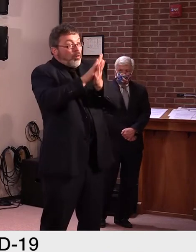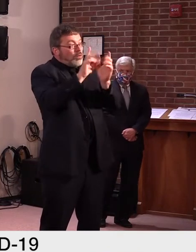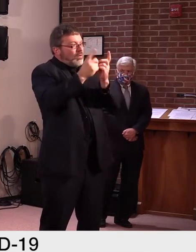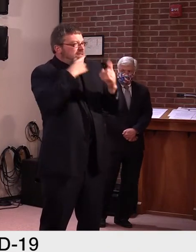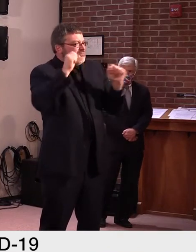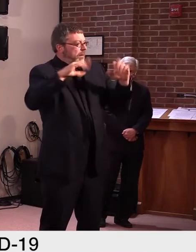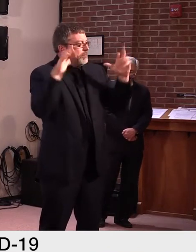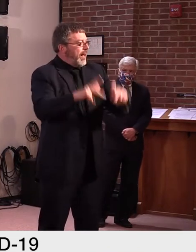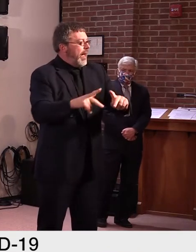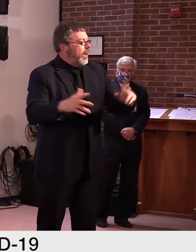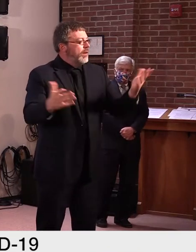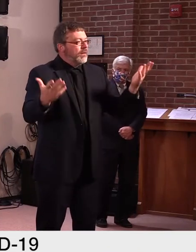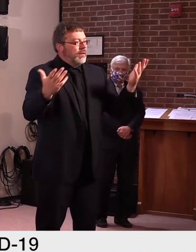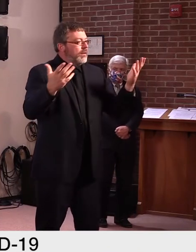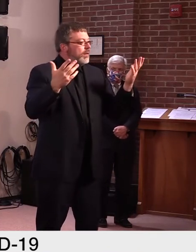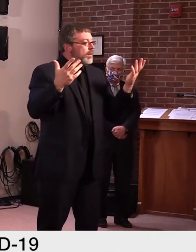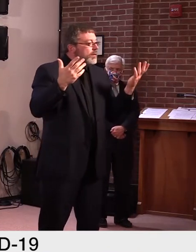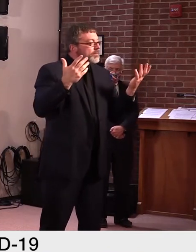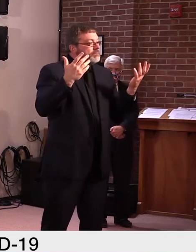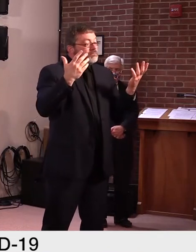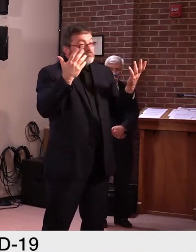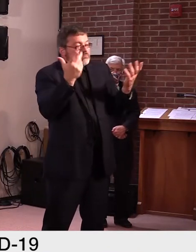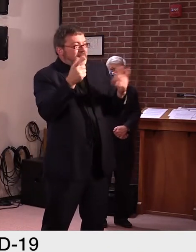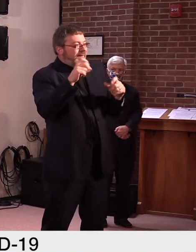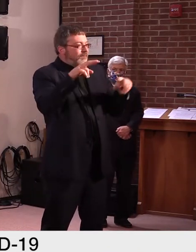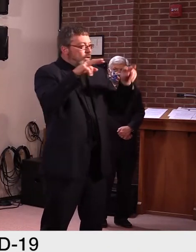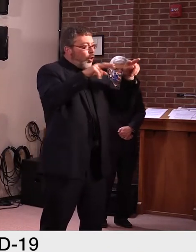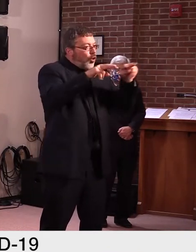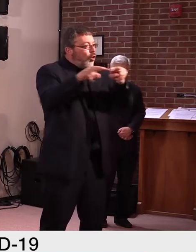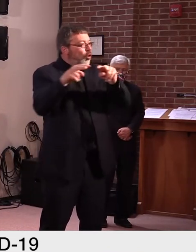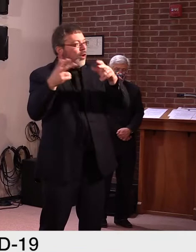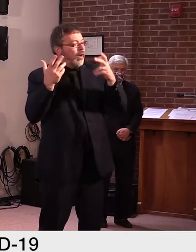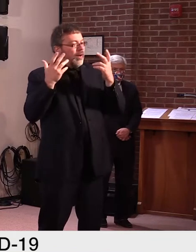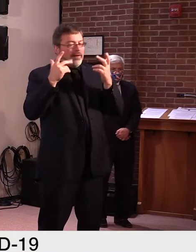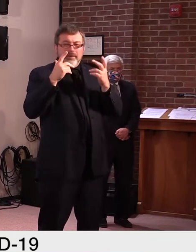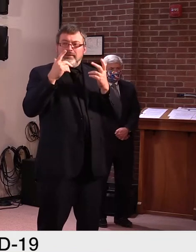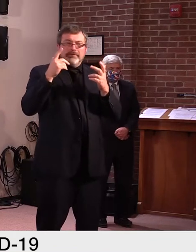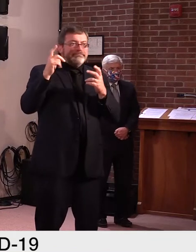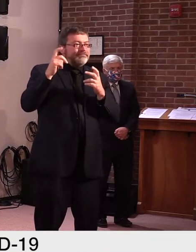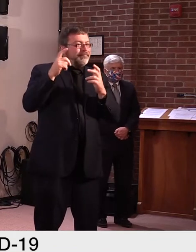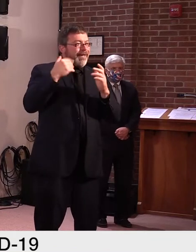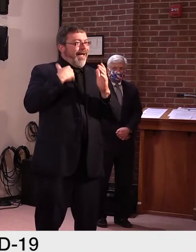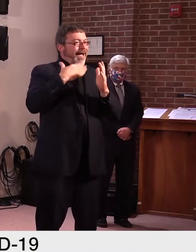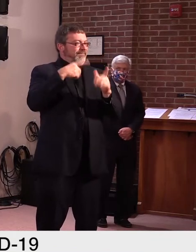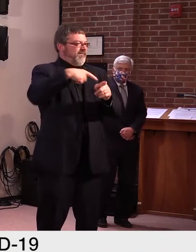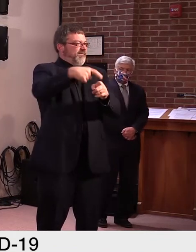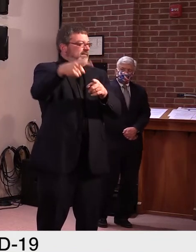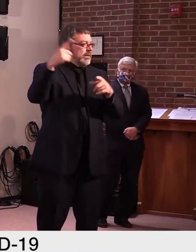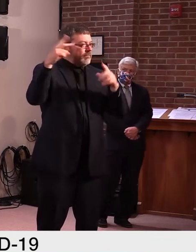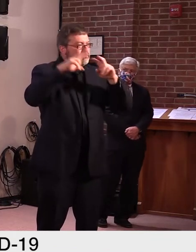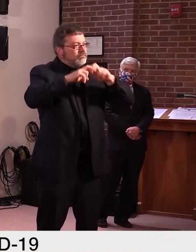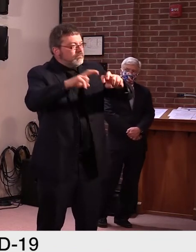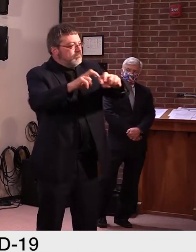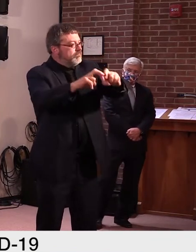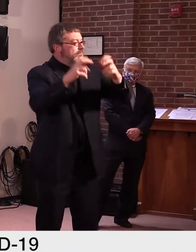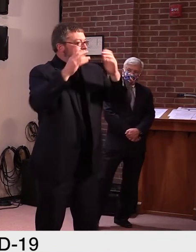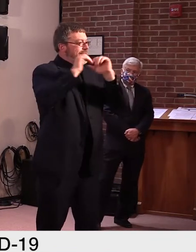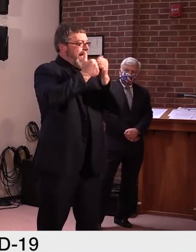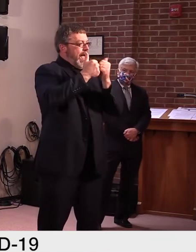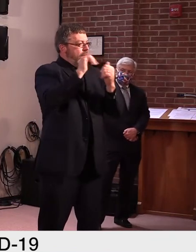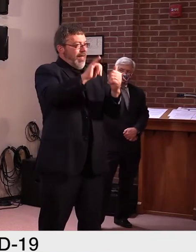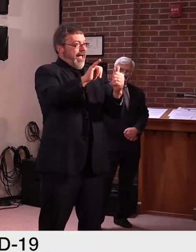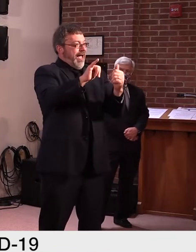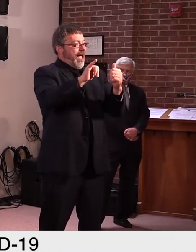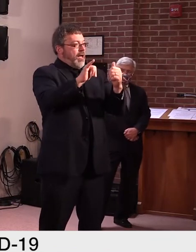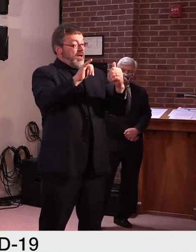us and been in these press conferences, we know what's best for the kids. In-person instruction is best for the kids. so the sooner we get there, the